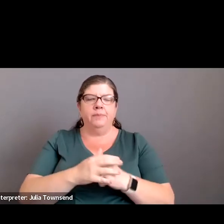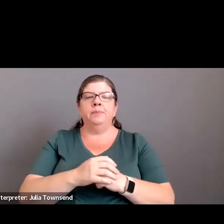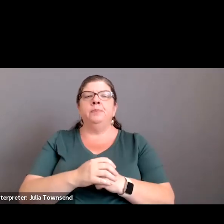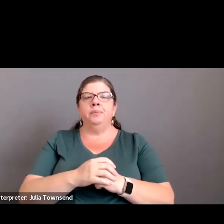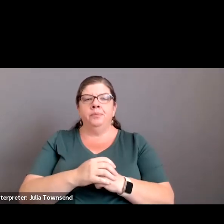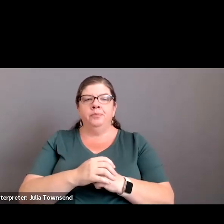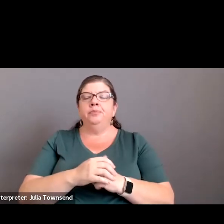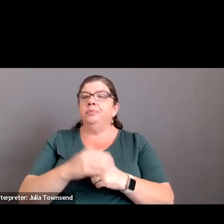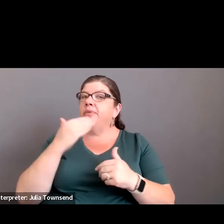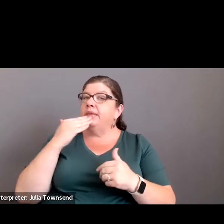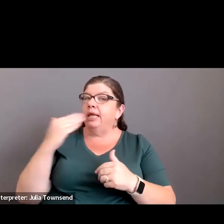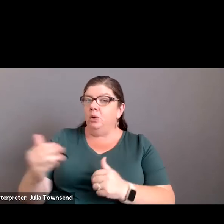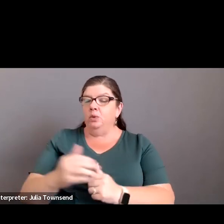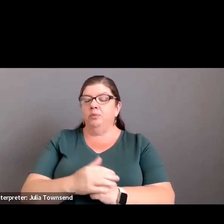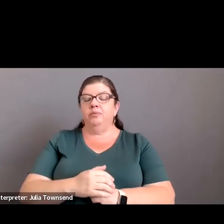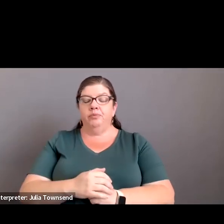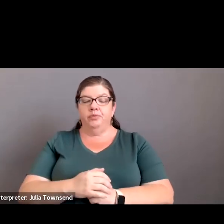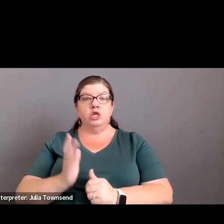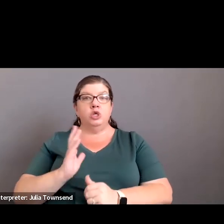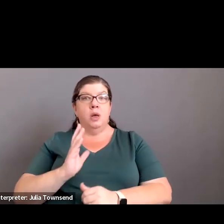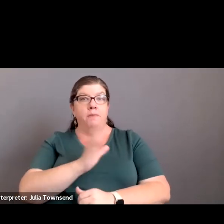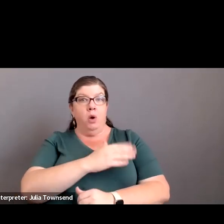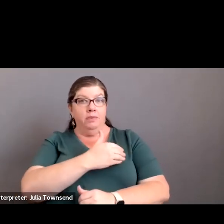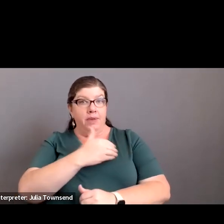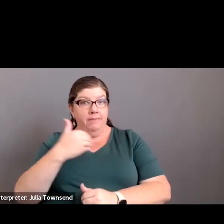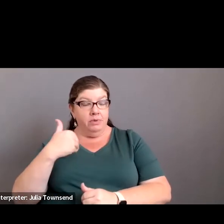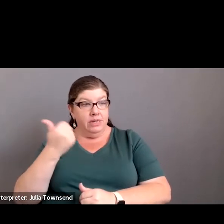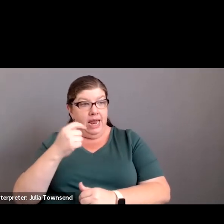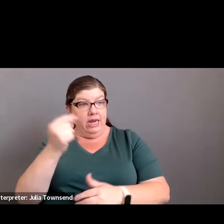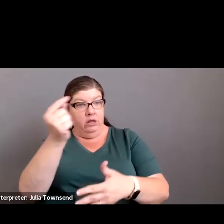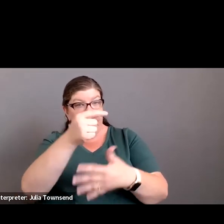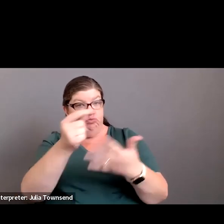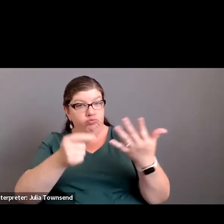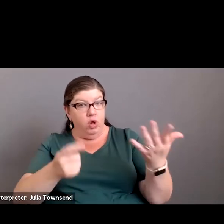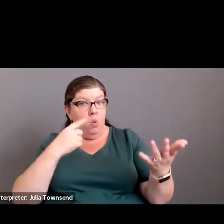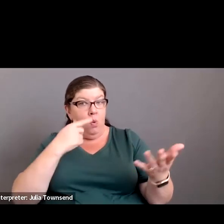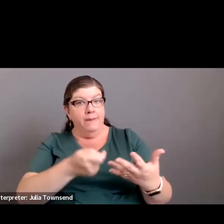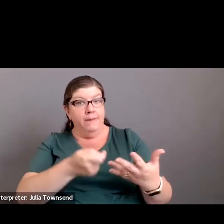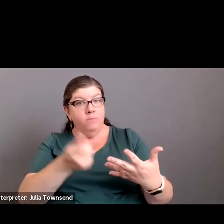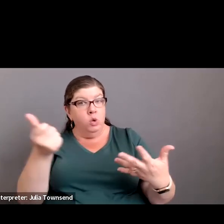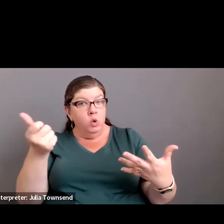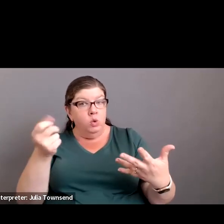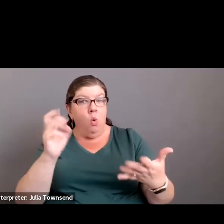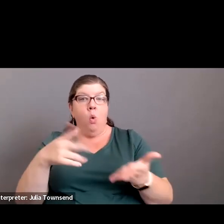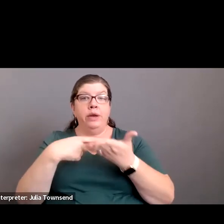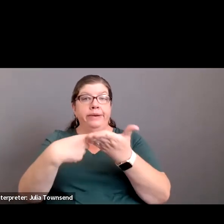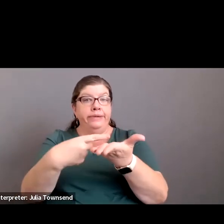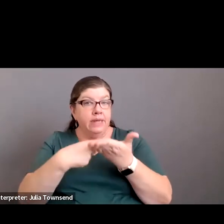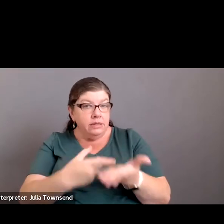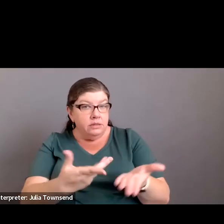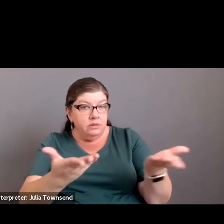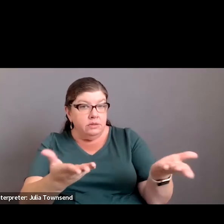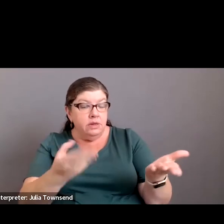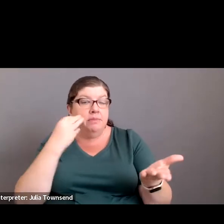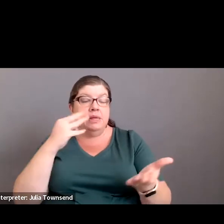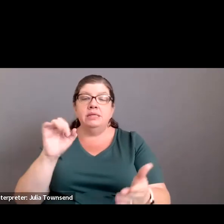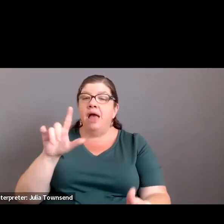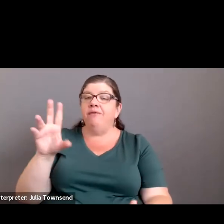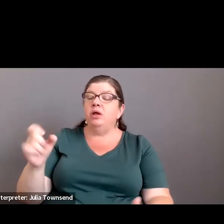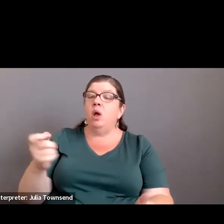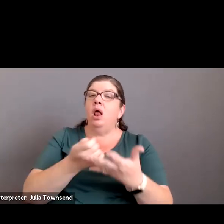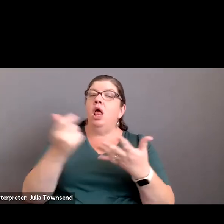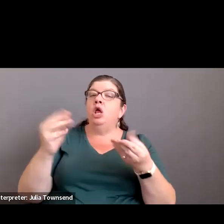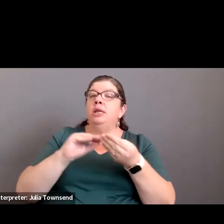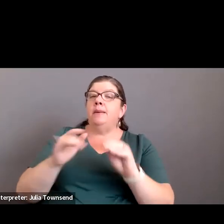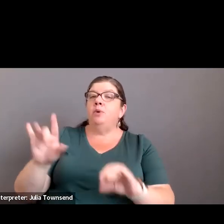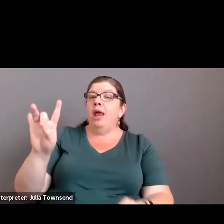OK. Thank you. So board members, are there any items you'd like to see pool for further discussion? Miss Alvarez? I'd like to